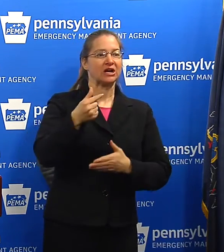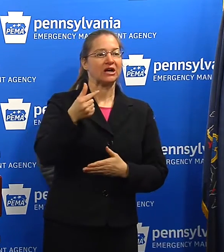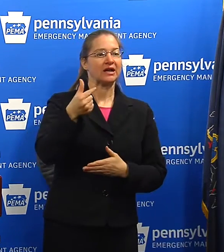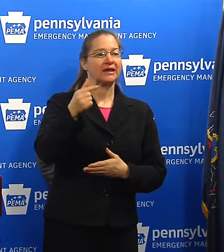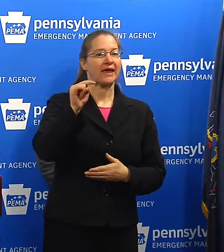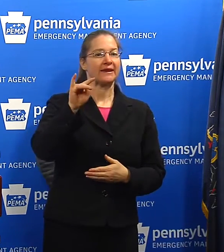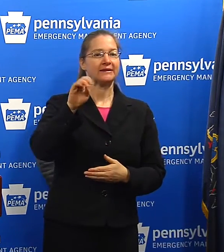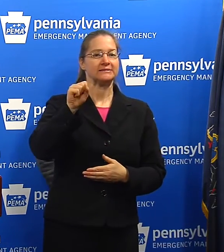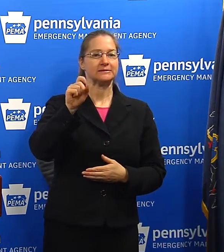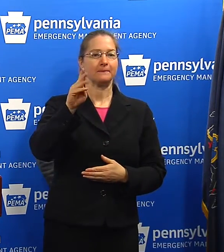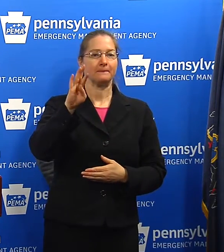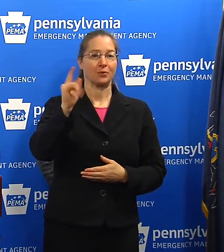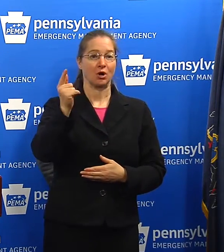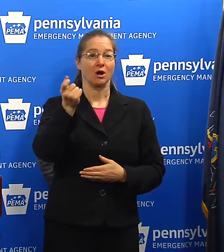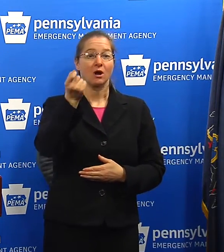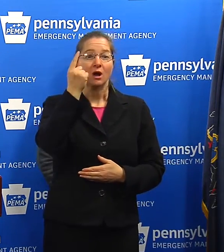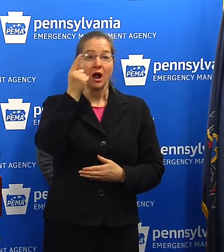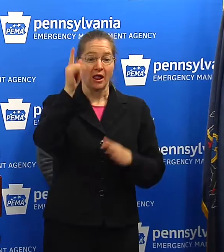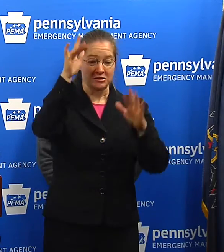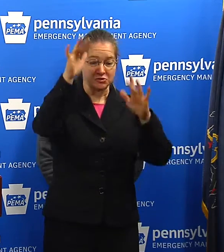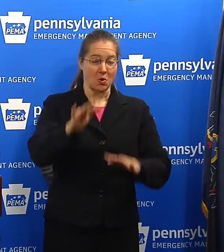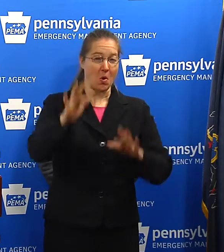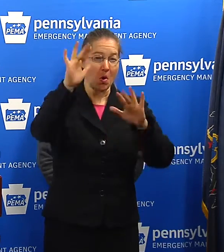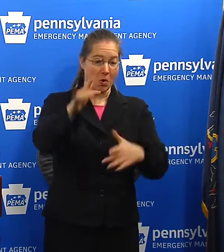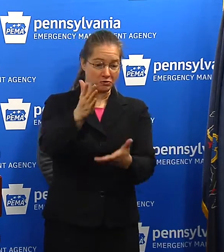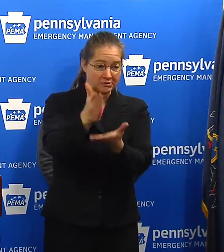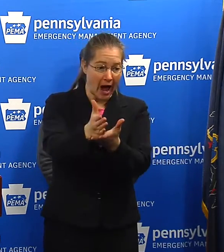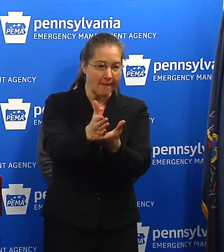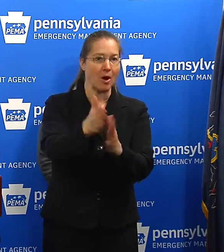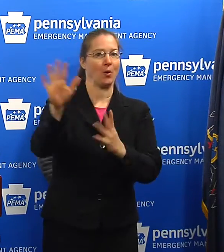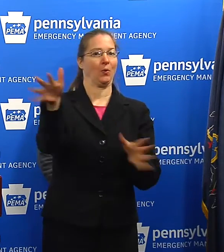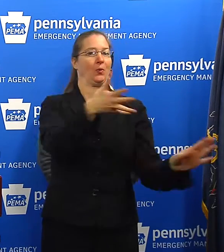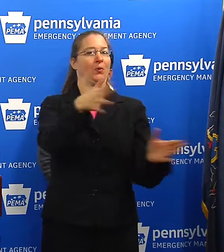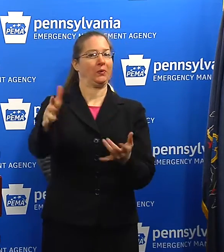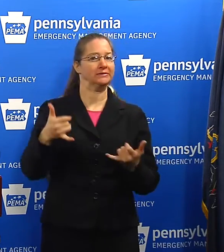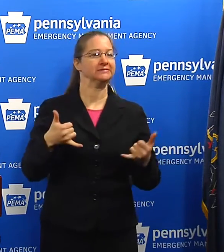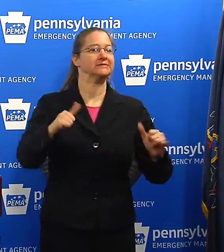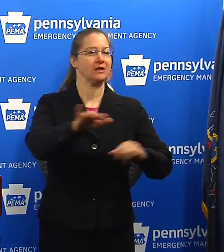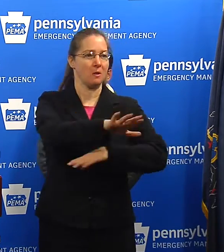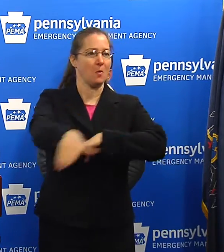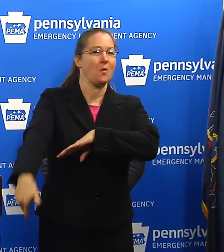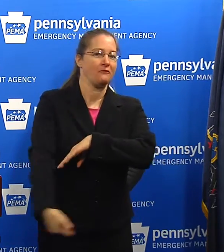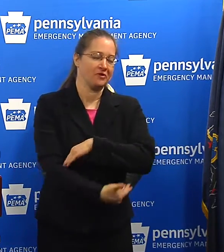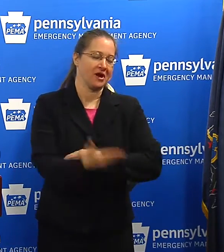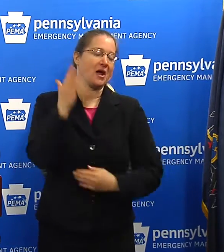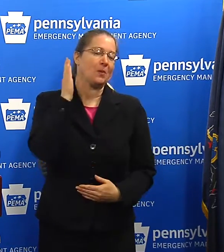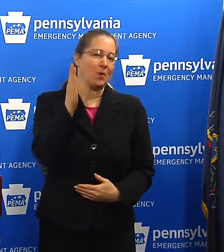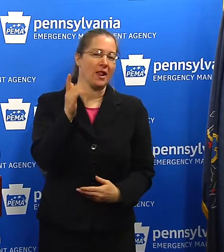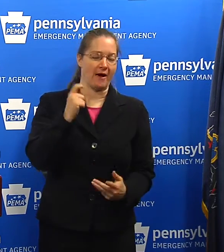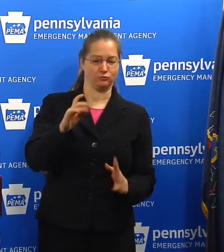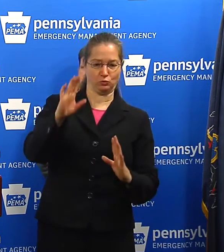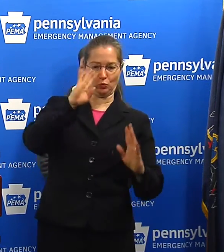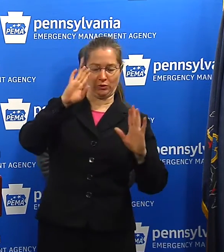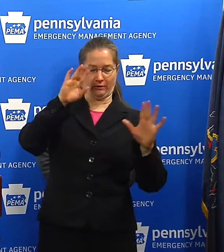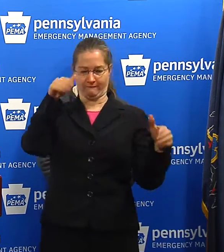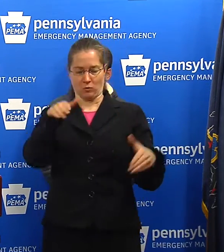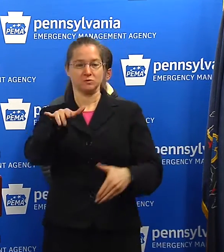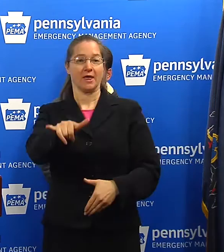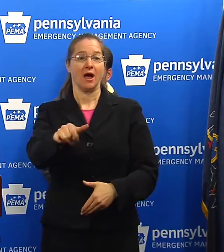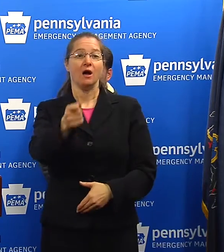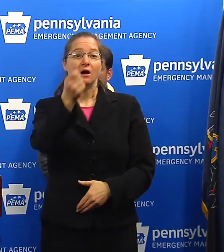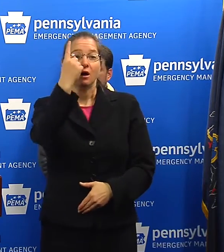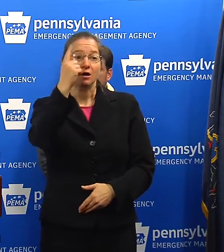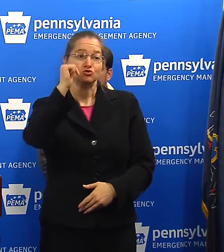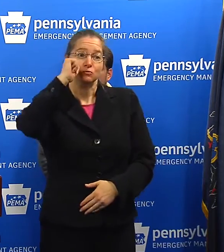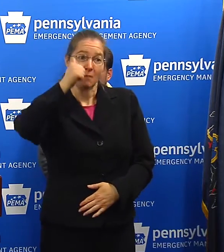once the storm is over, we still have to contend with the wind. So there will be some blowing snow concerns going into the overnight hours. But positive news by the time we get into tomorrow